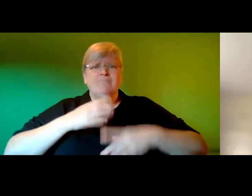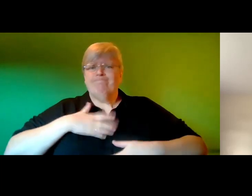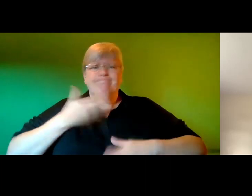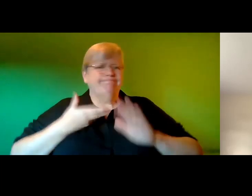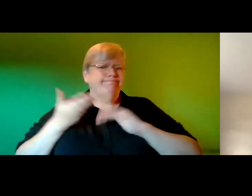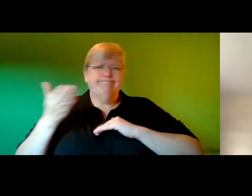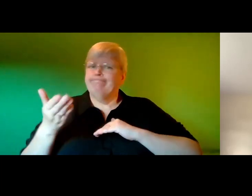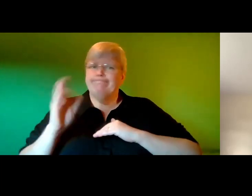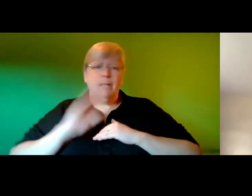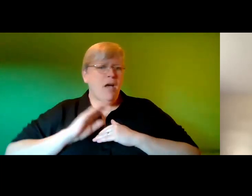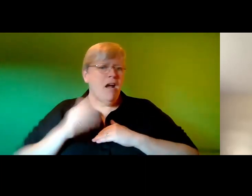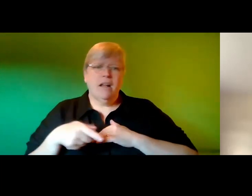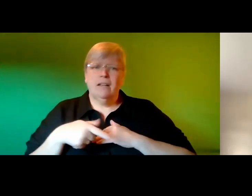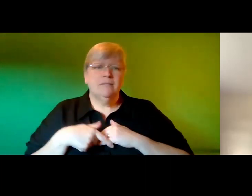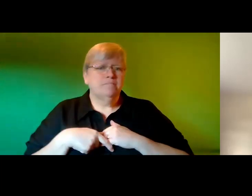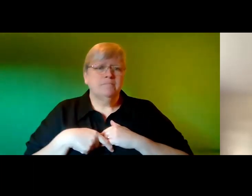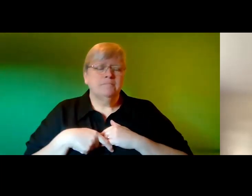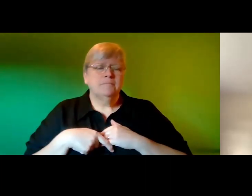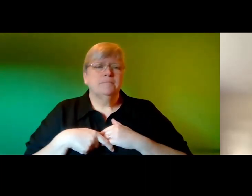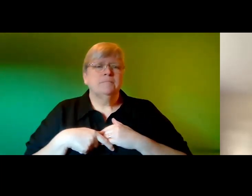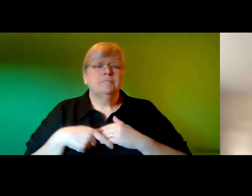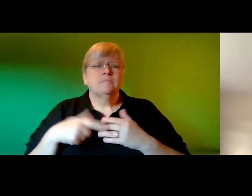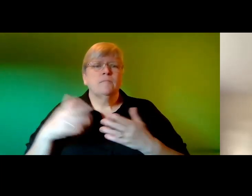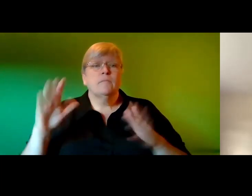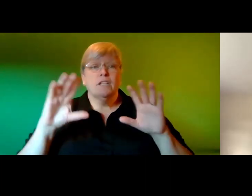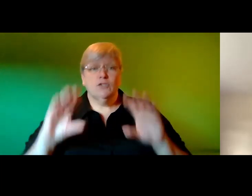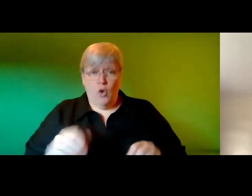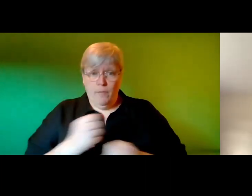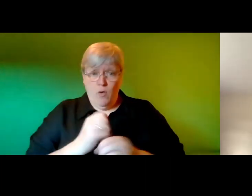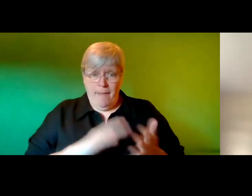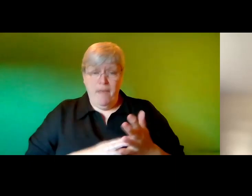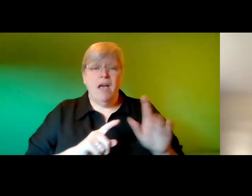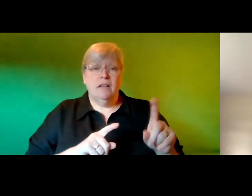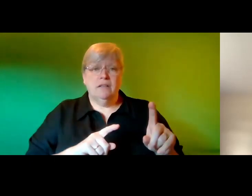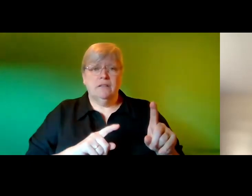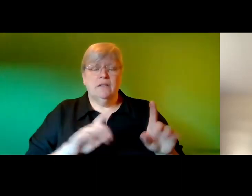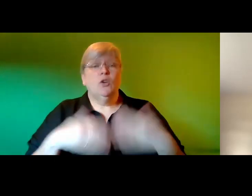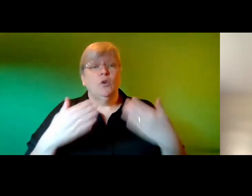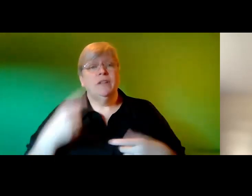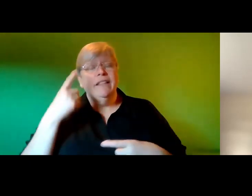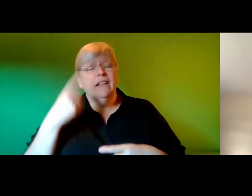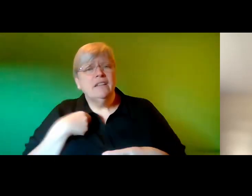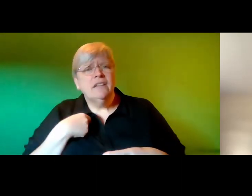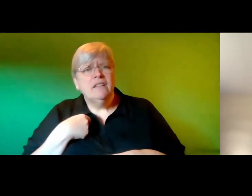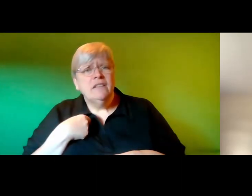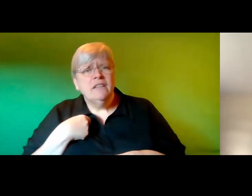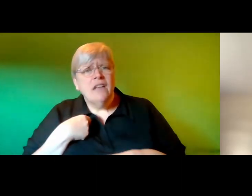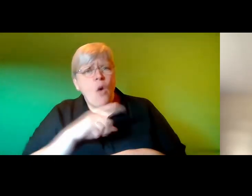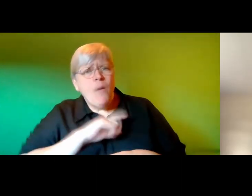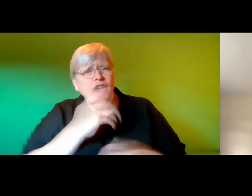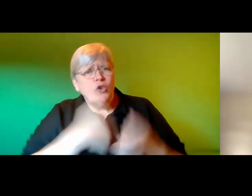to the park anymore i step in front of my grandma in the door without thinking i blurt out aren't you going to change